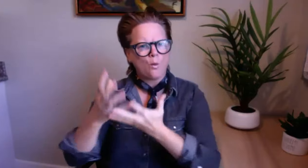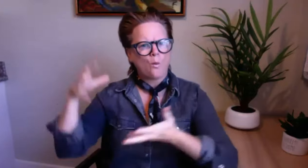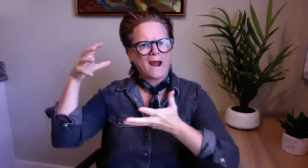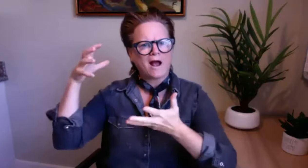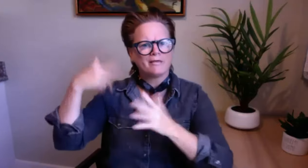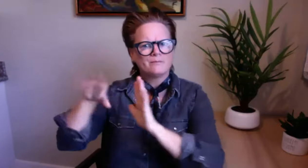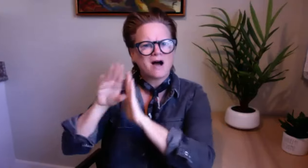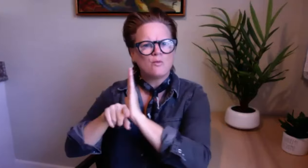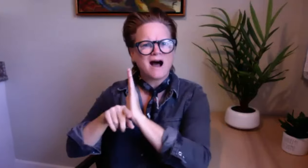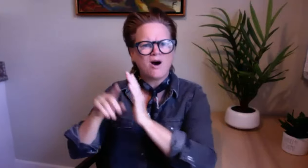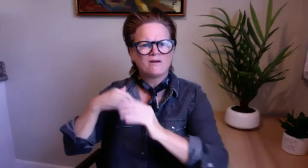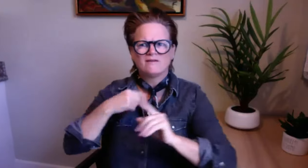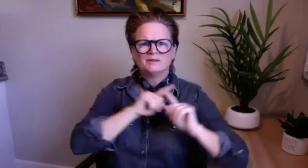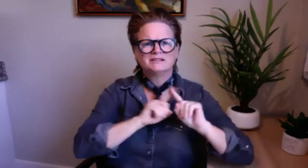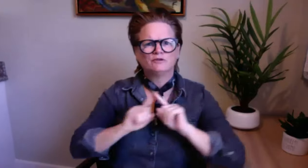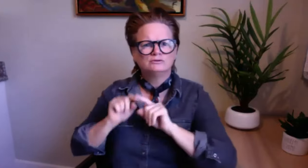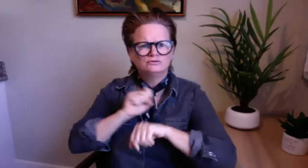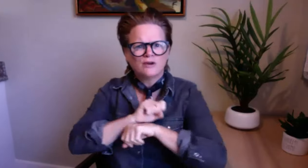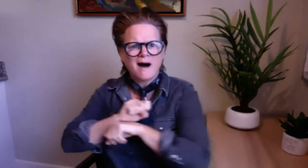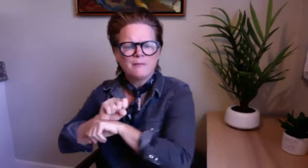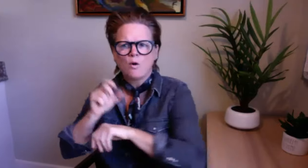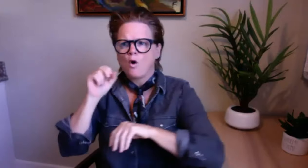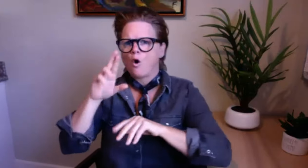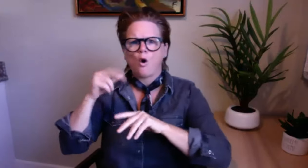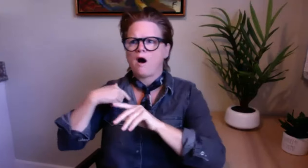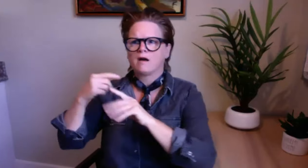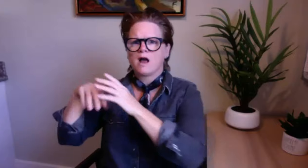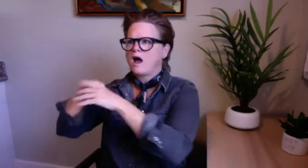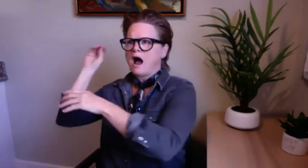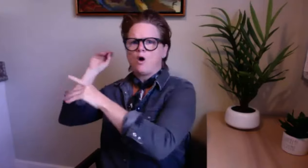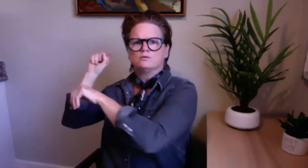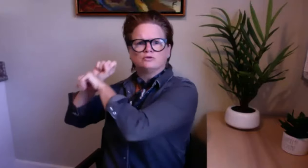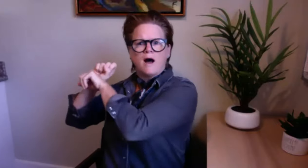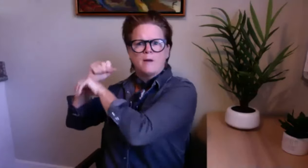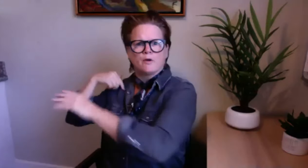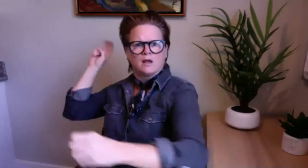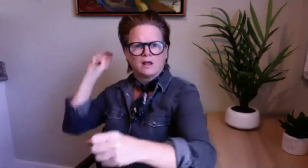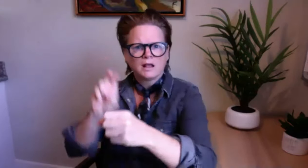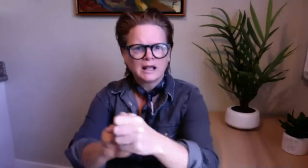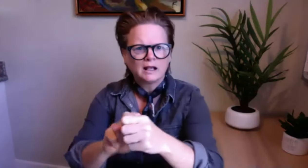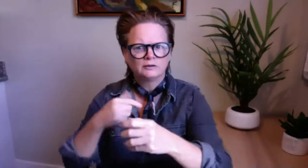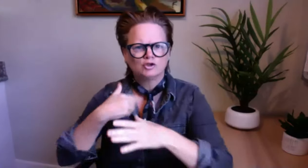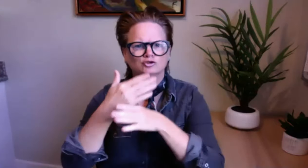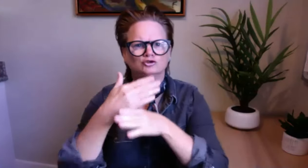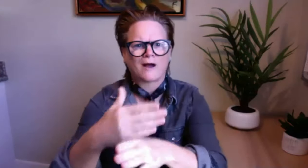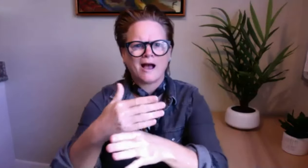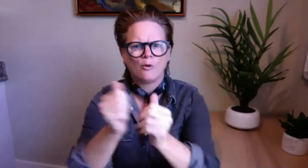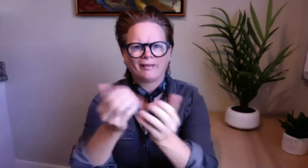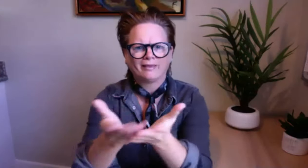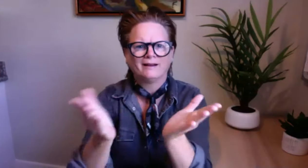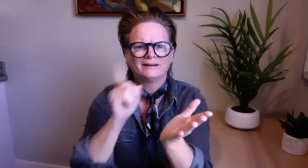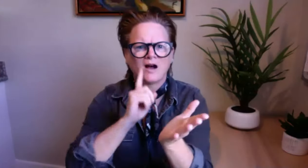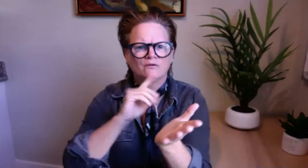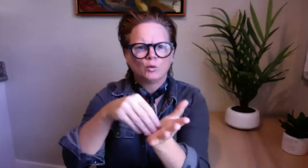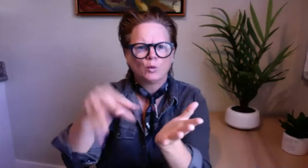um however she was talking about educators deaf educators specifically having a wealth of knowledge knowledge and